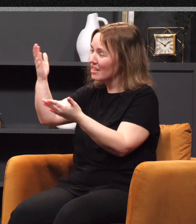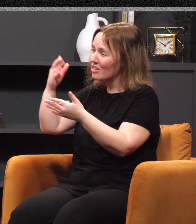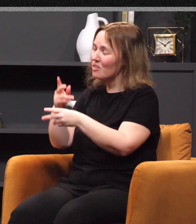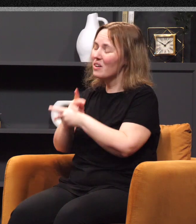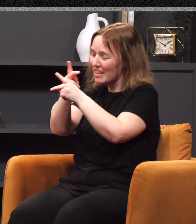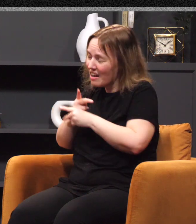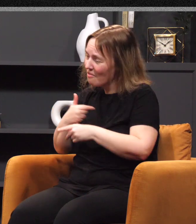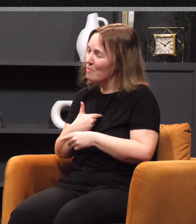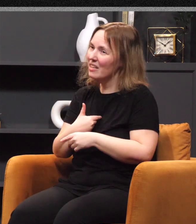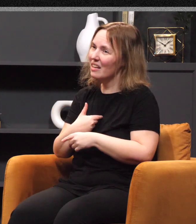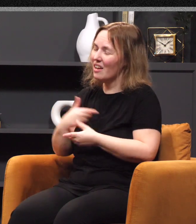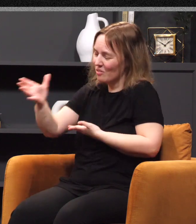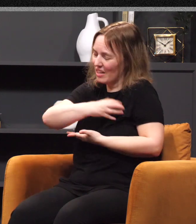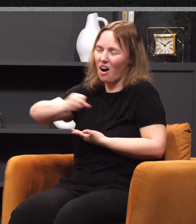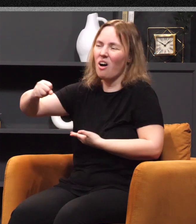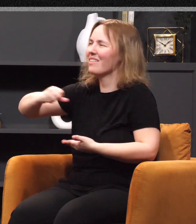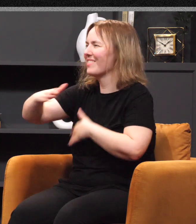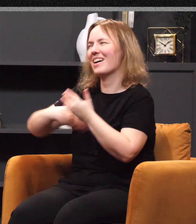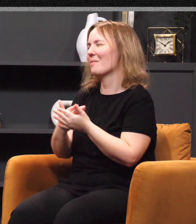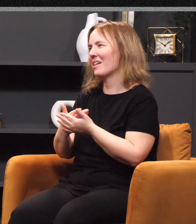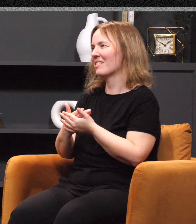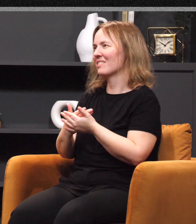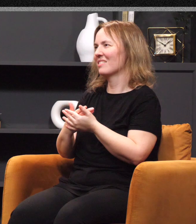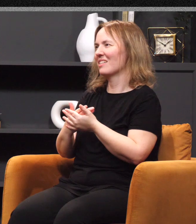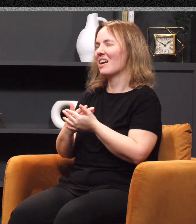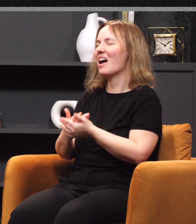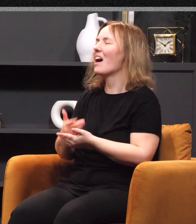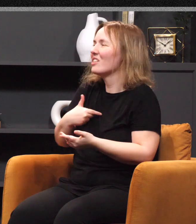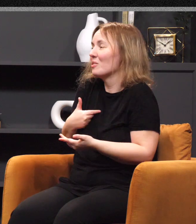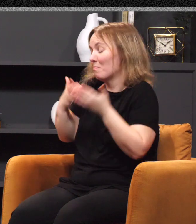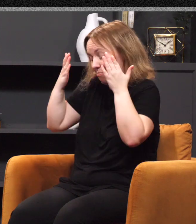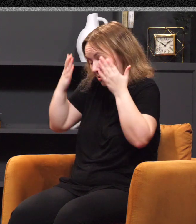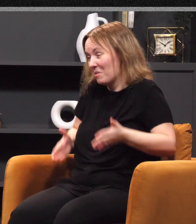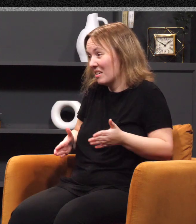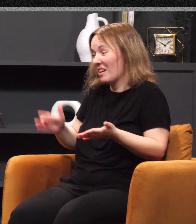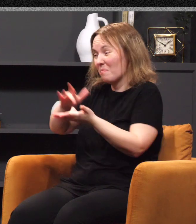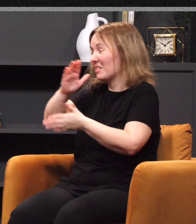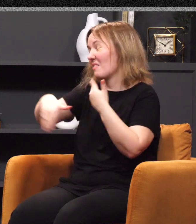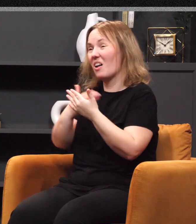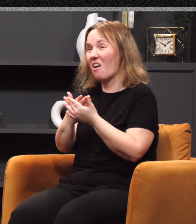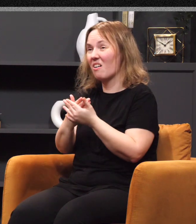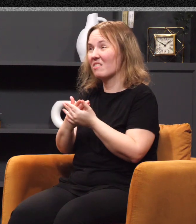all that mass away. I can just be real. I can just be me. But in the midst of it all, I say, but God.